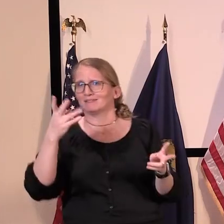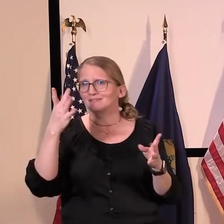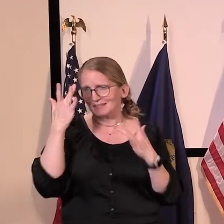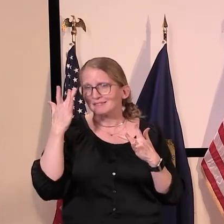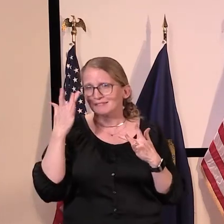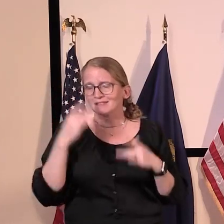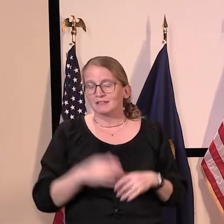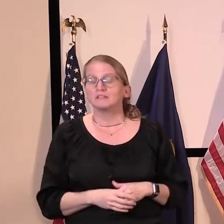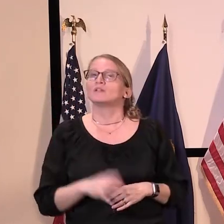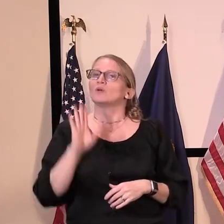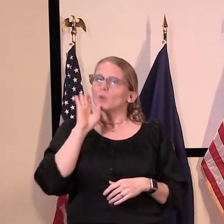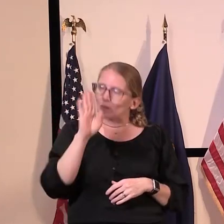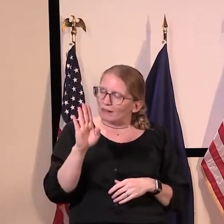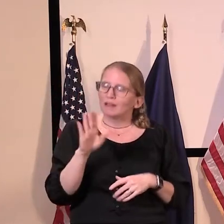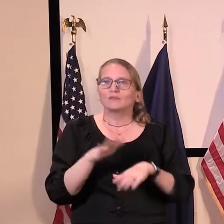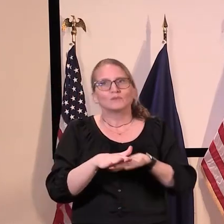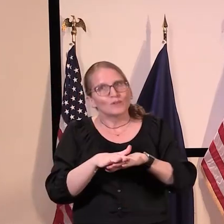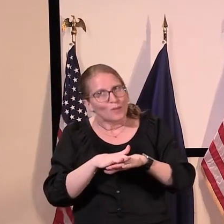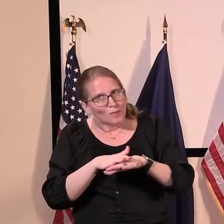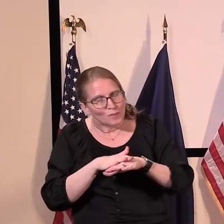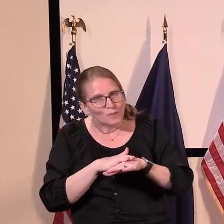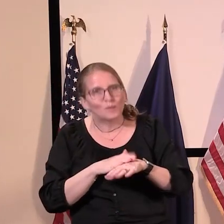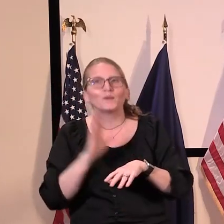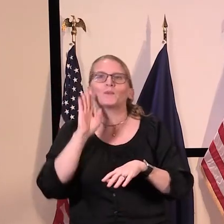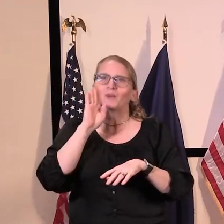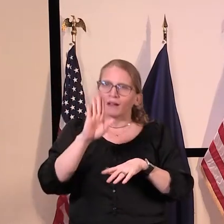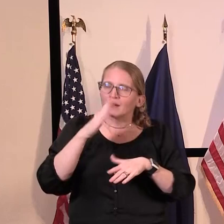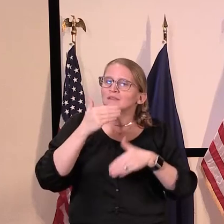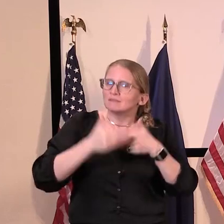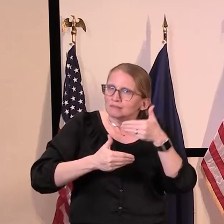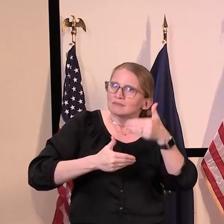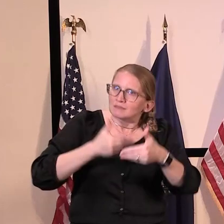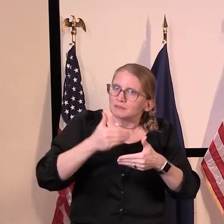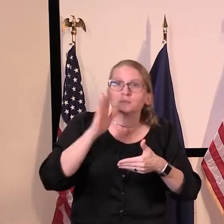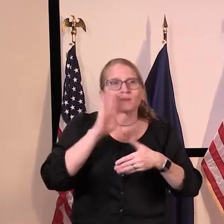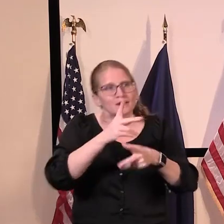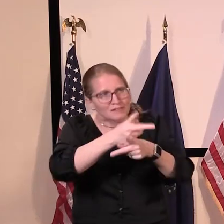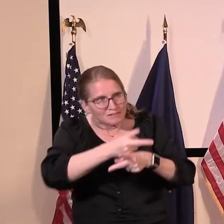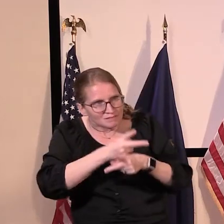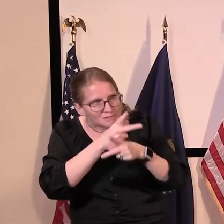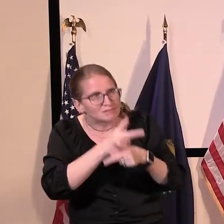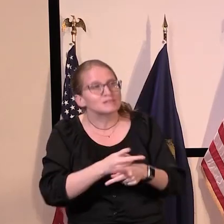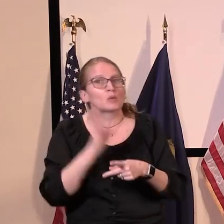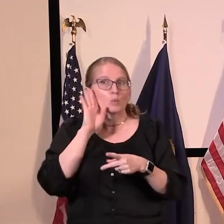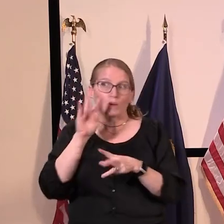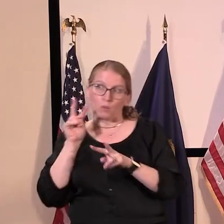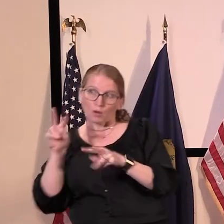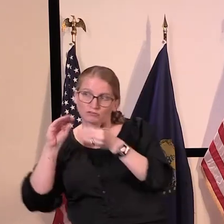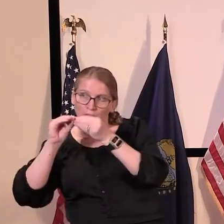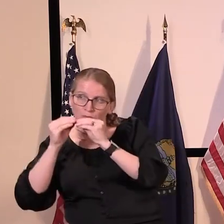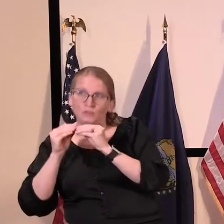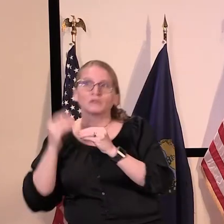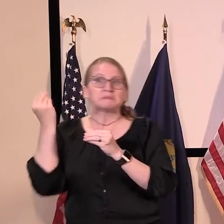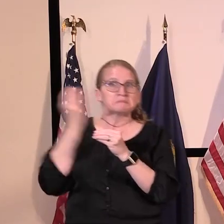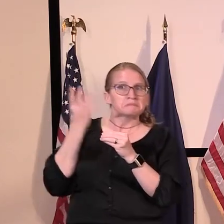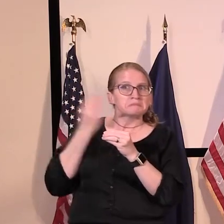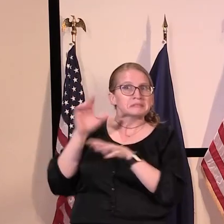measured, moderate approach guided by data and science and we'll keep talking with our neighbor states along the way.